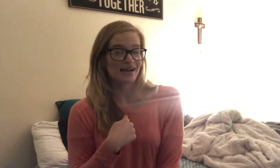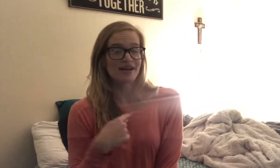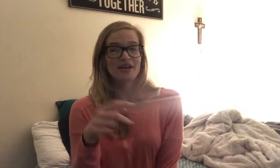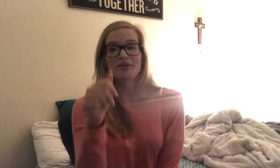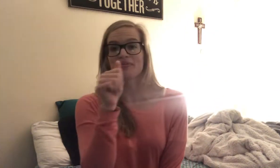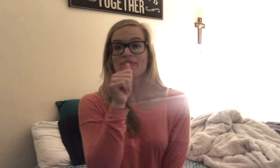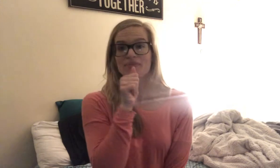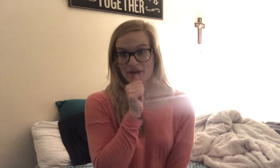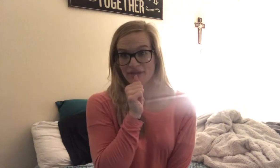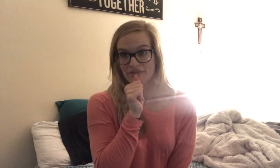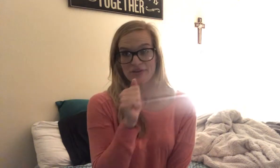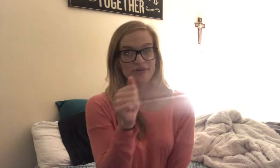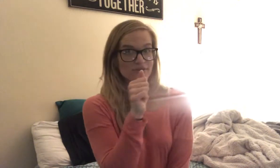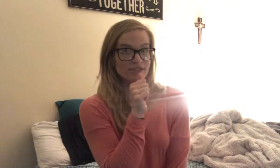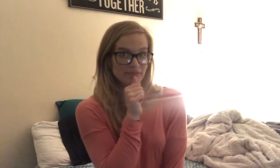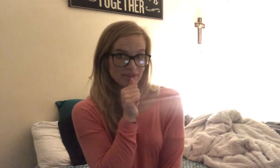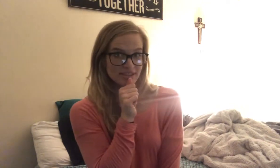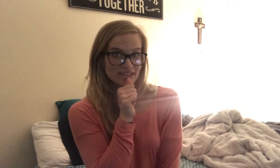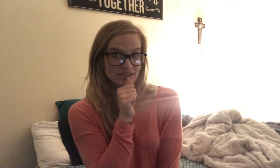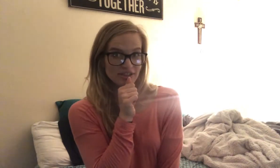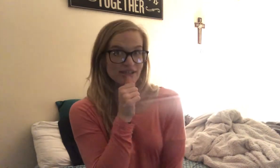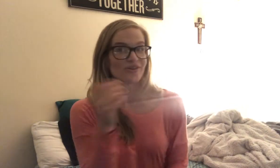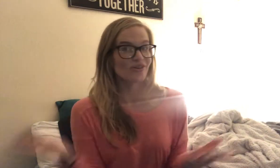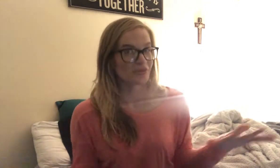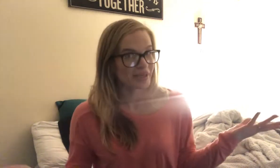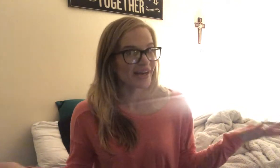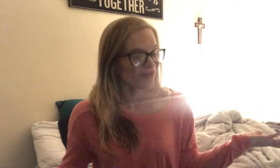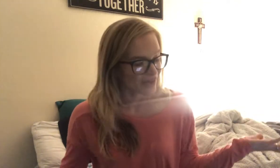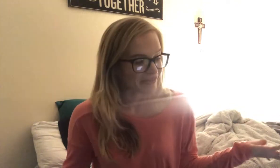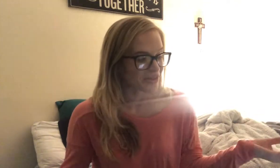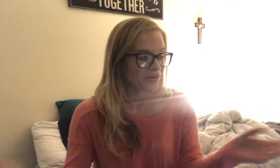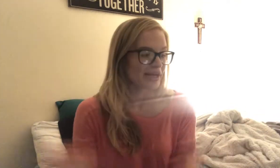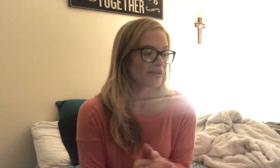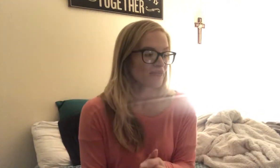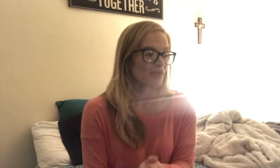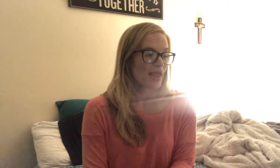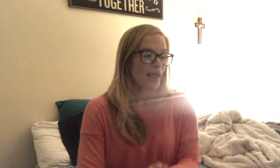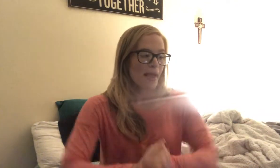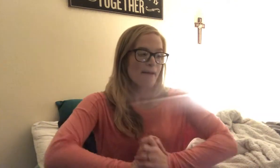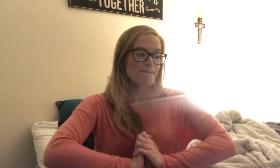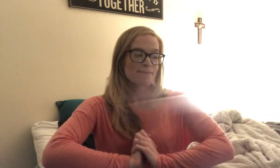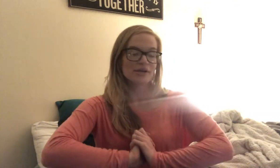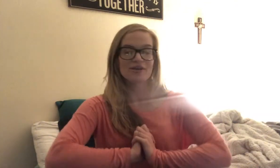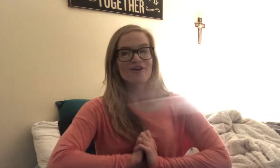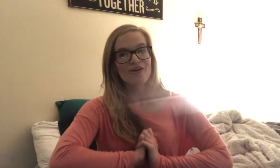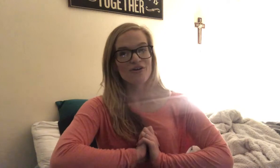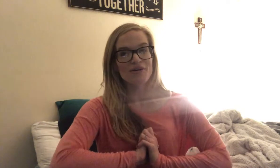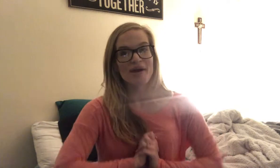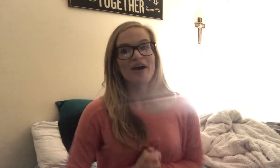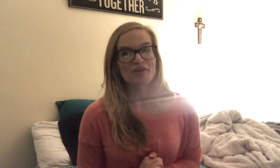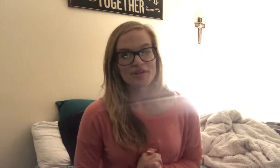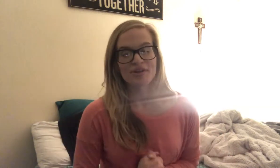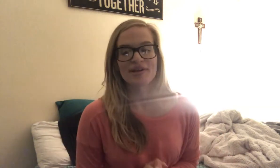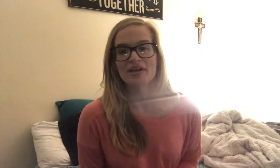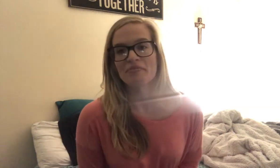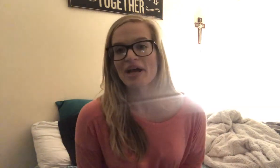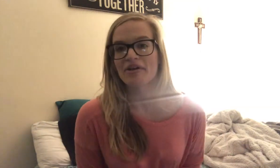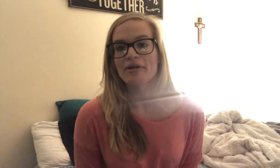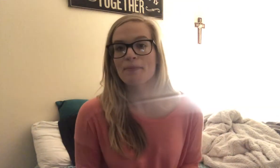I'm private, or keep it a secret. Normally, I don't give it away. But, you know I'm out here thinking about it.